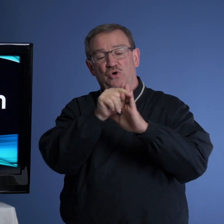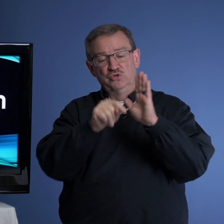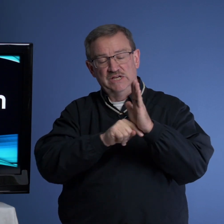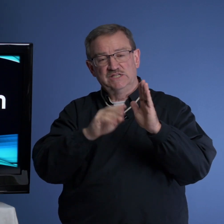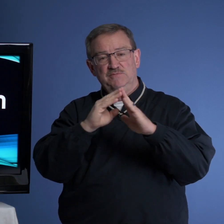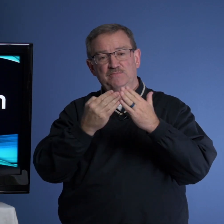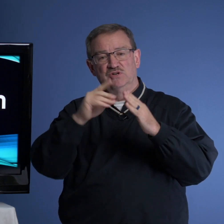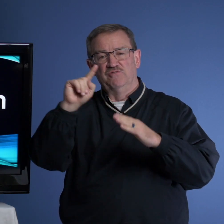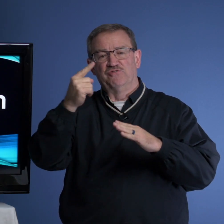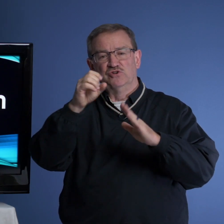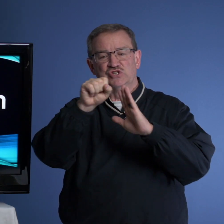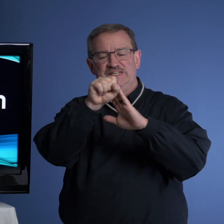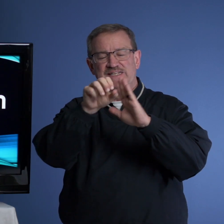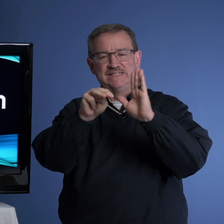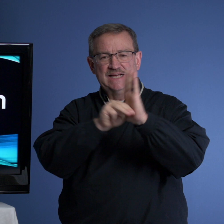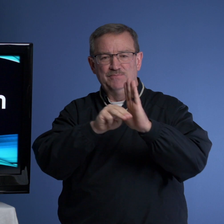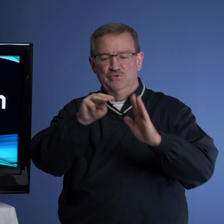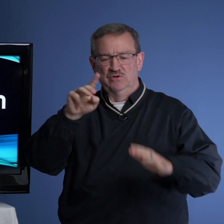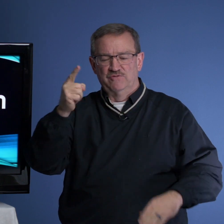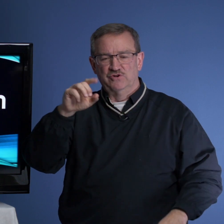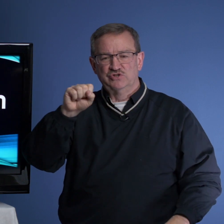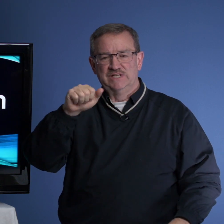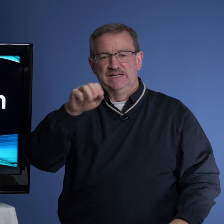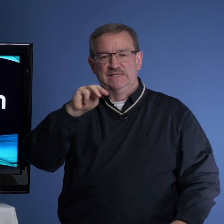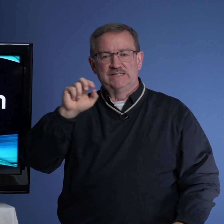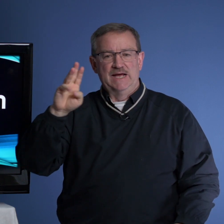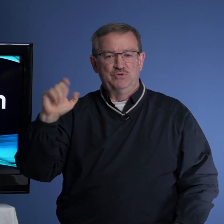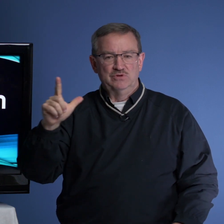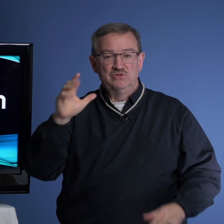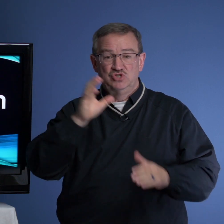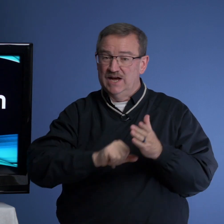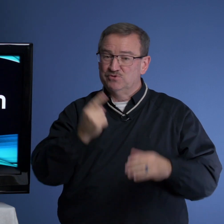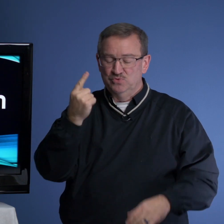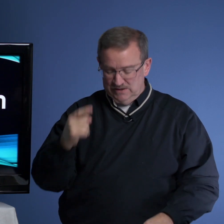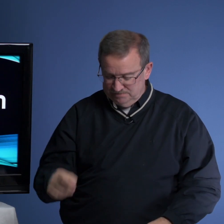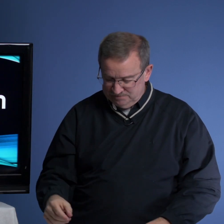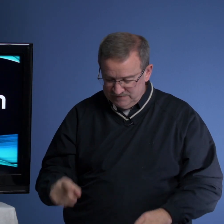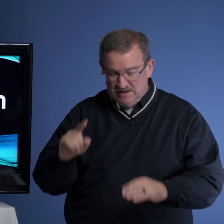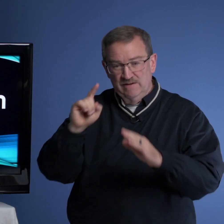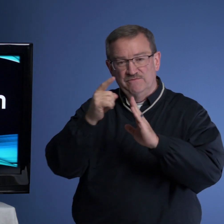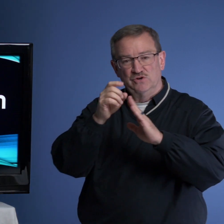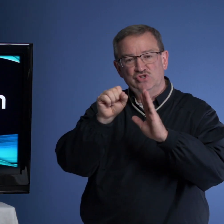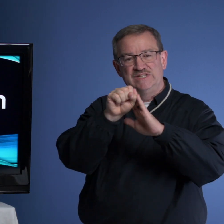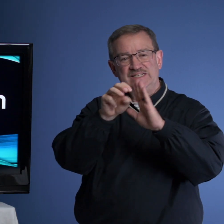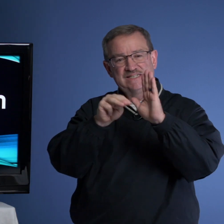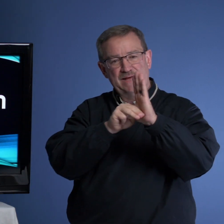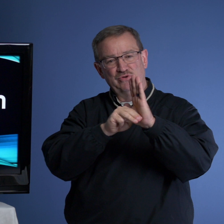Old Testament book of 1 Samuel. 1 Samuel chapter 1. 1 Samuel